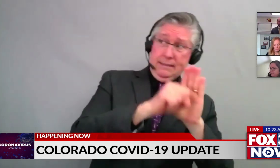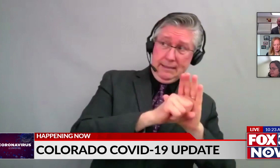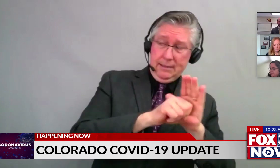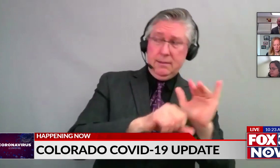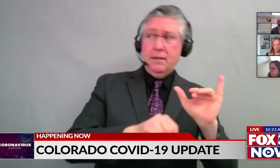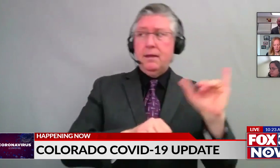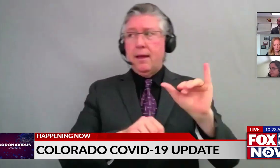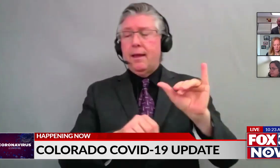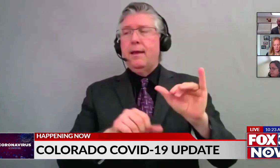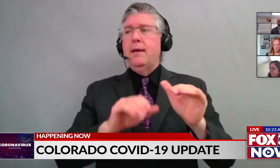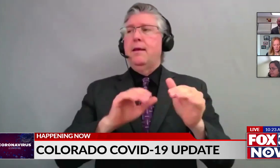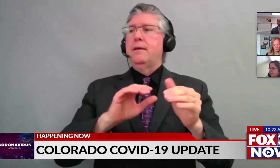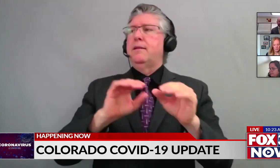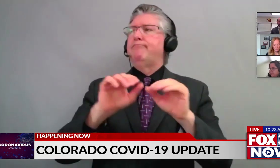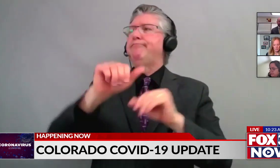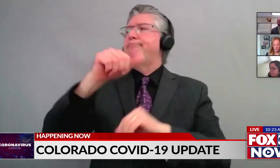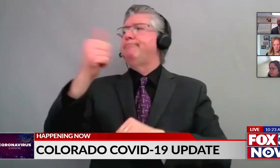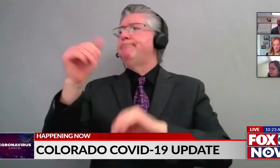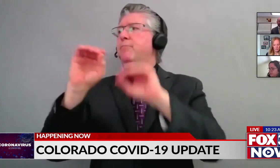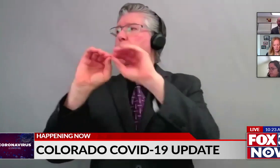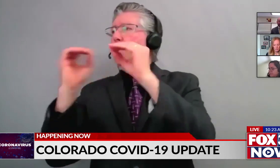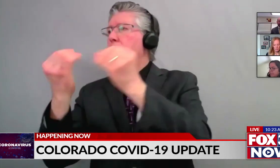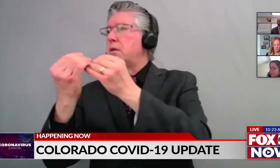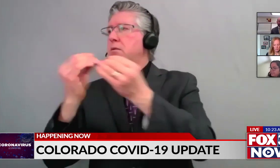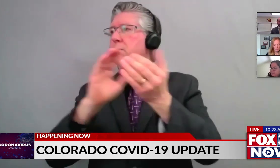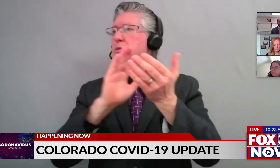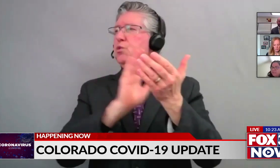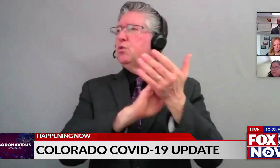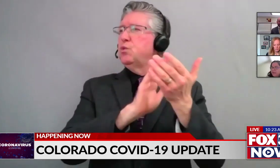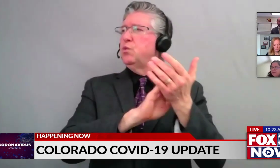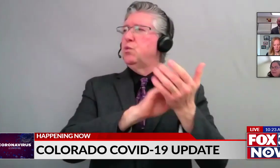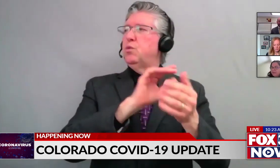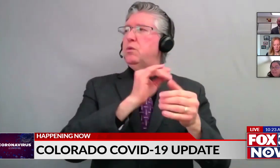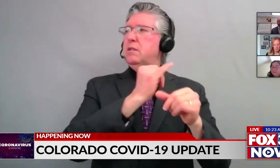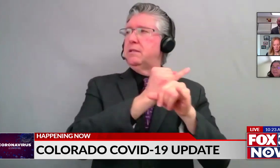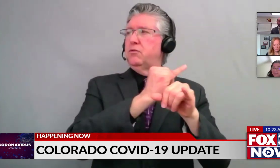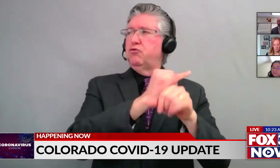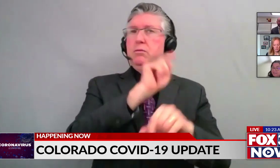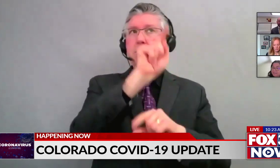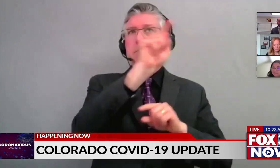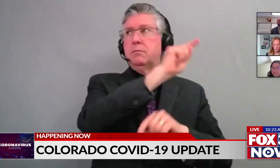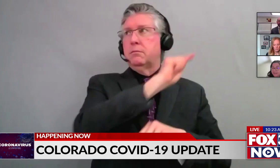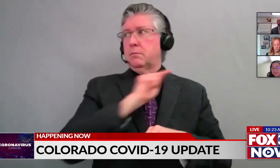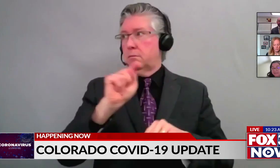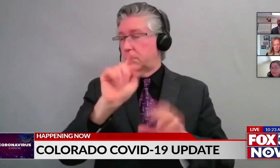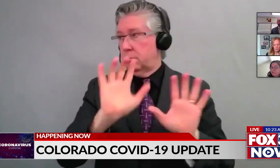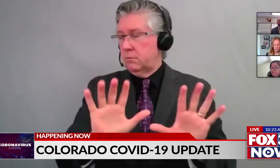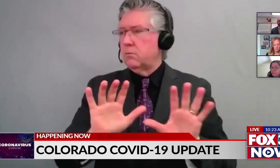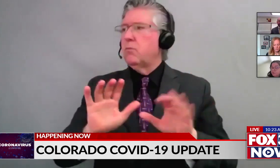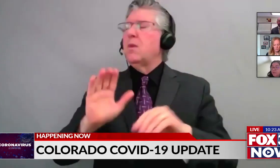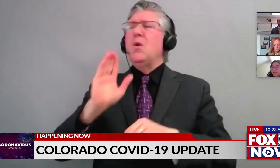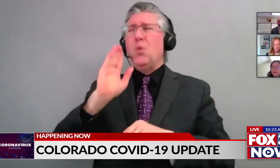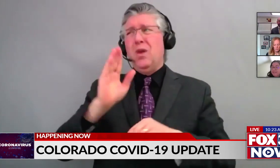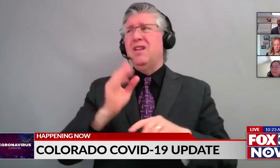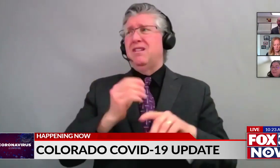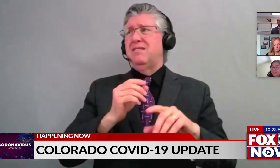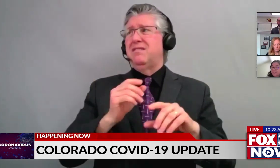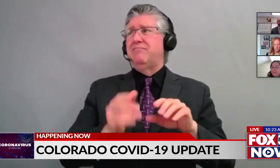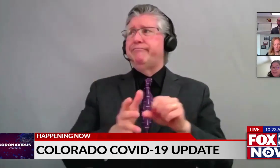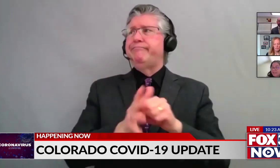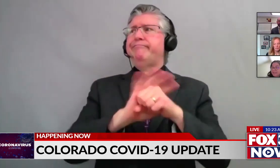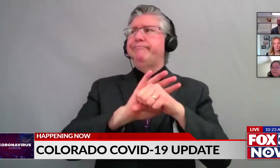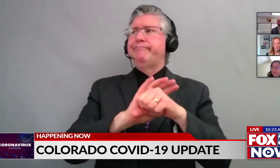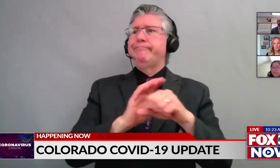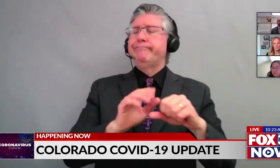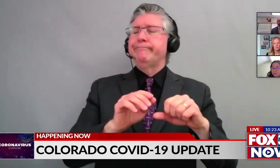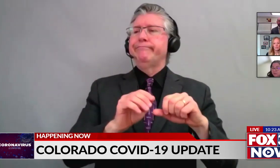and school districts. We know that there are going to be more more variants that are coming in the future. And how important is it as far as the